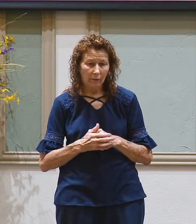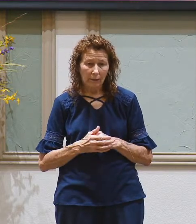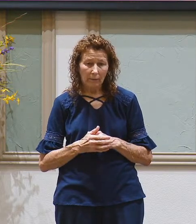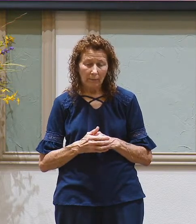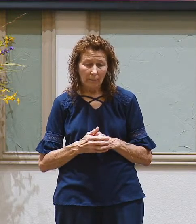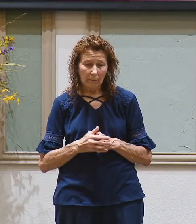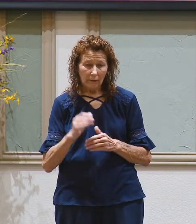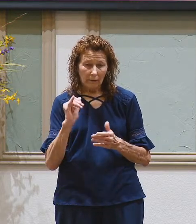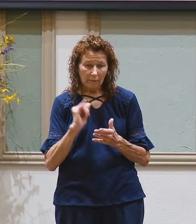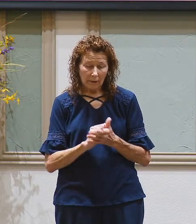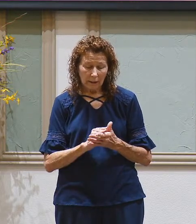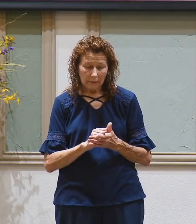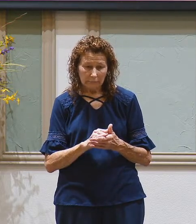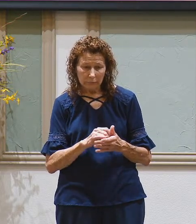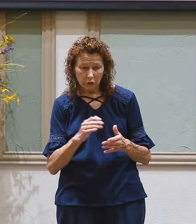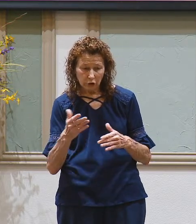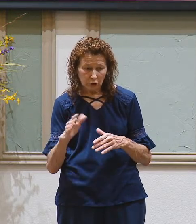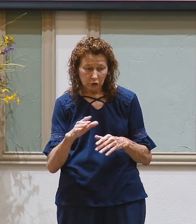That's a dilemma.